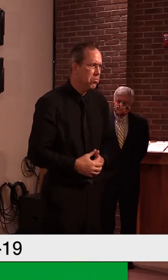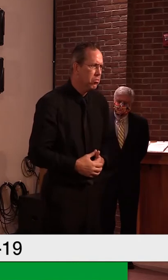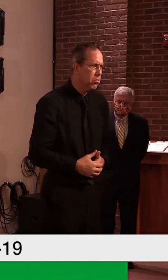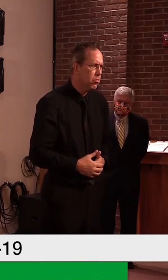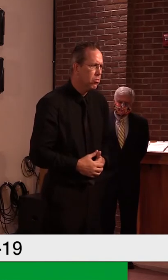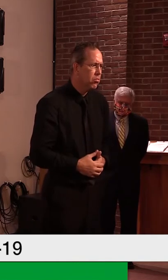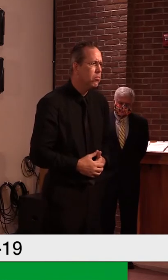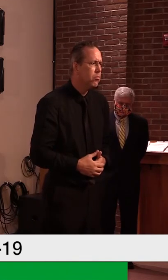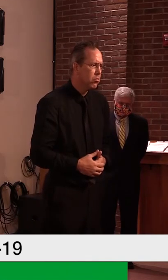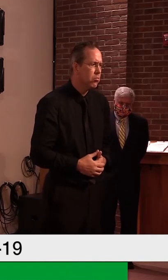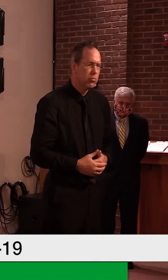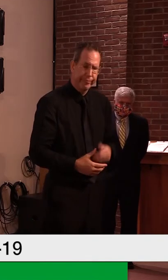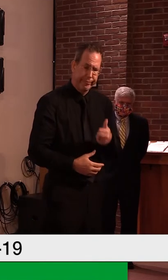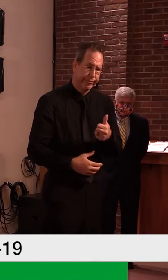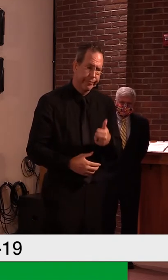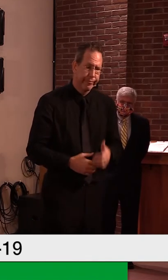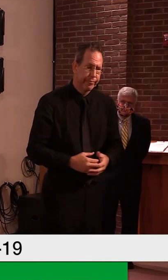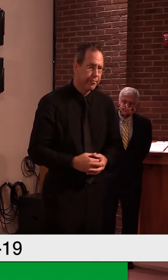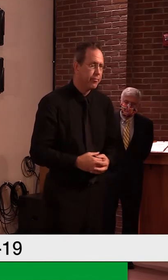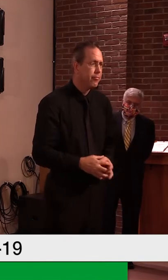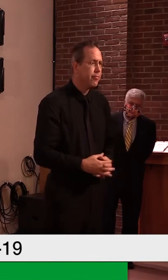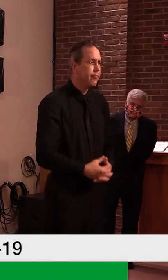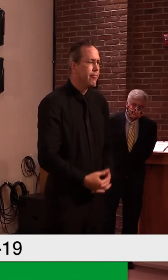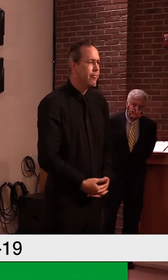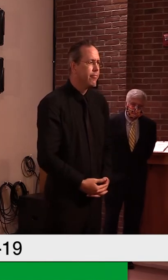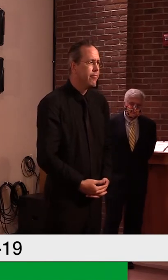Okay. Thank you. Sorry about the connection. That's all right.